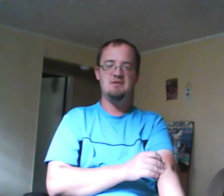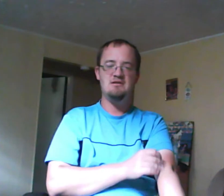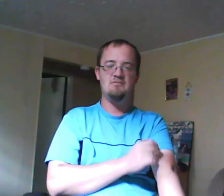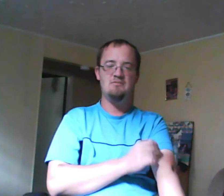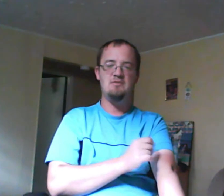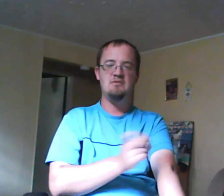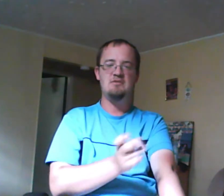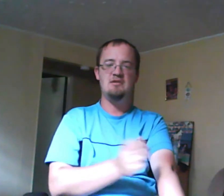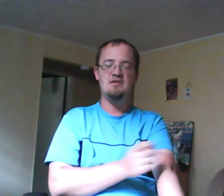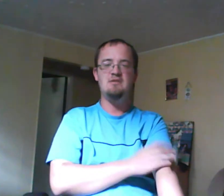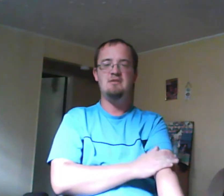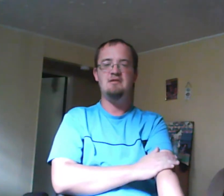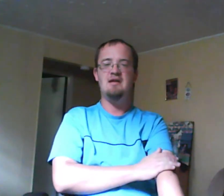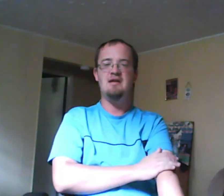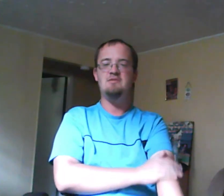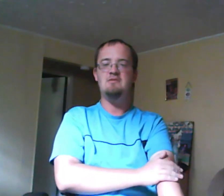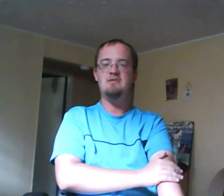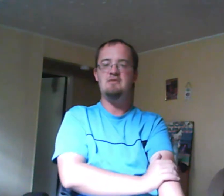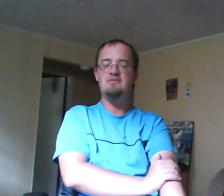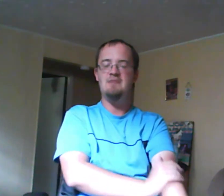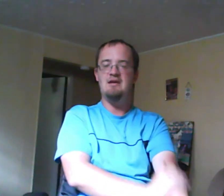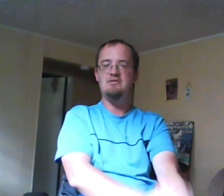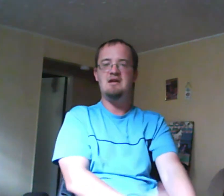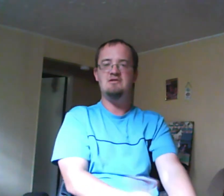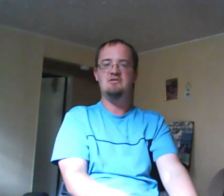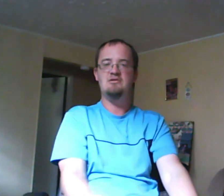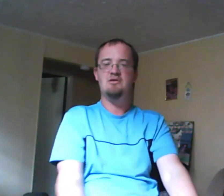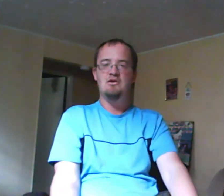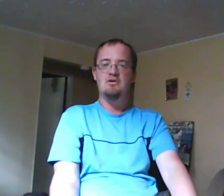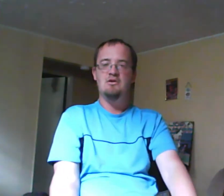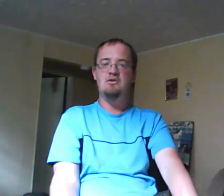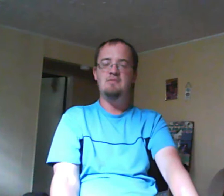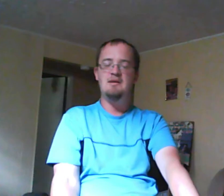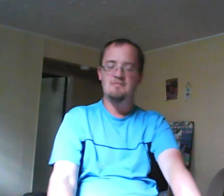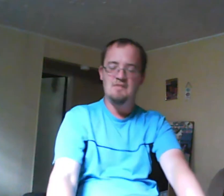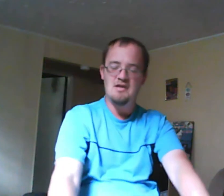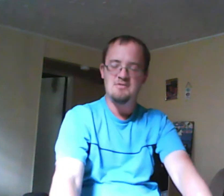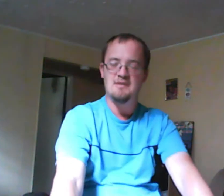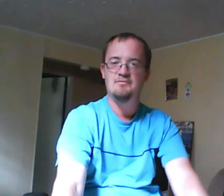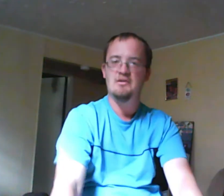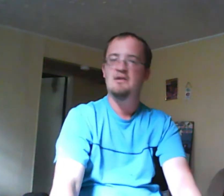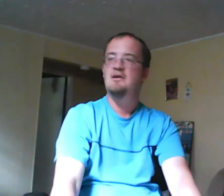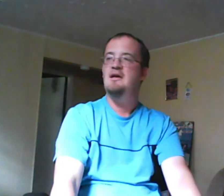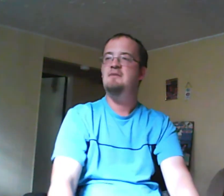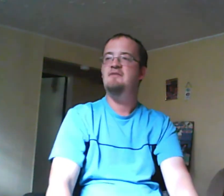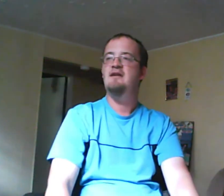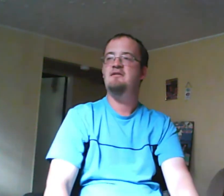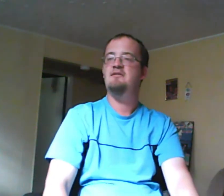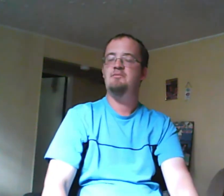but Simpson nixed it. But yeah, Esme was upset with Miles. And who can blame Esme? Esme puts